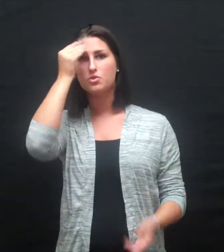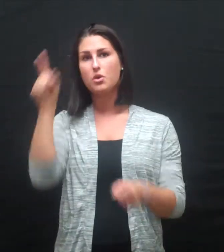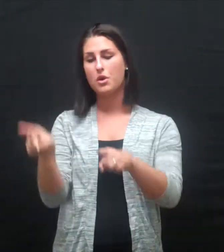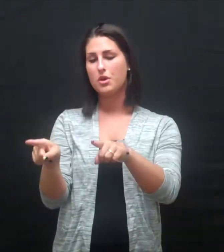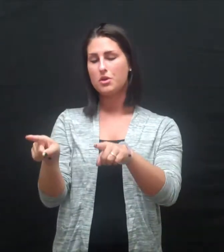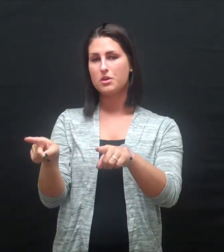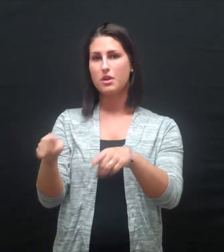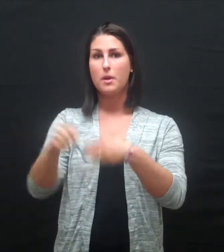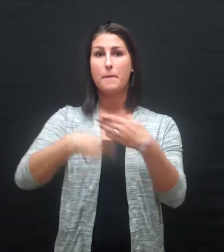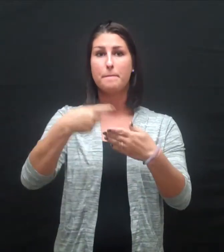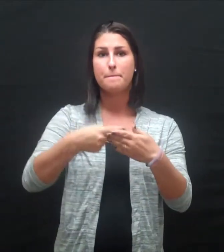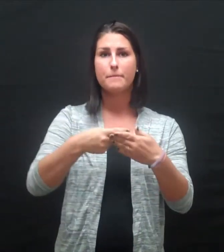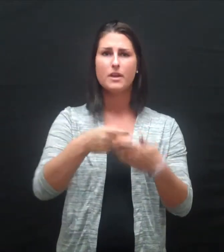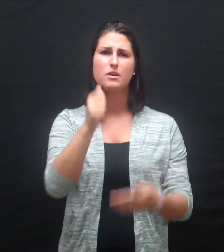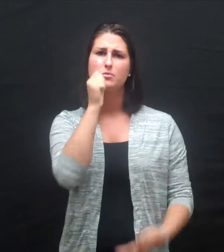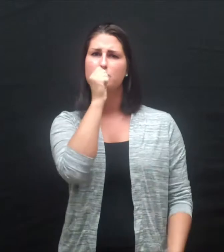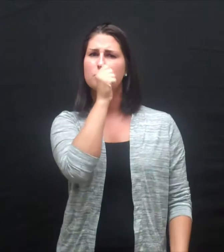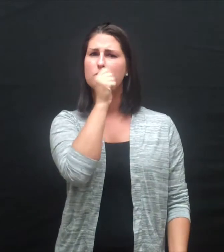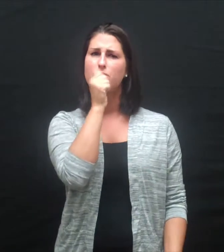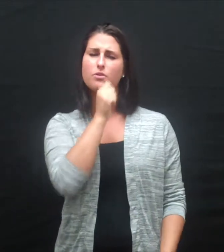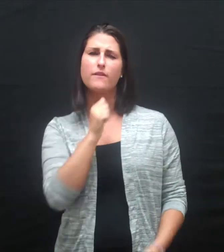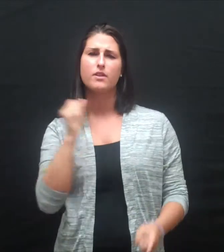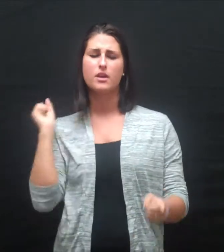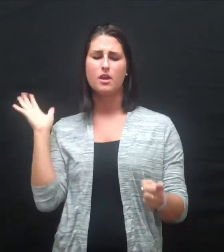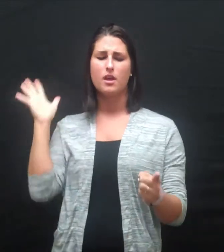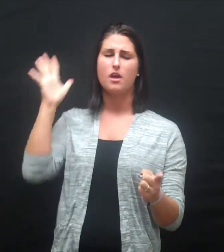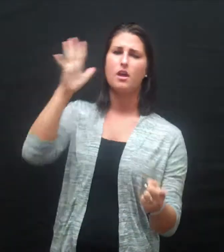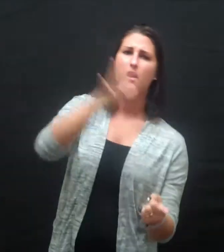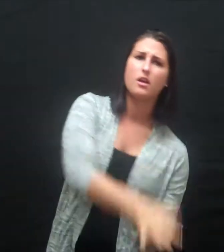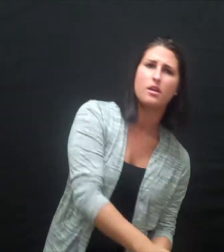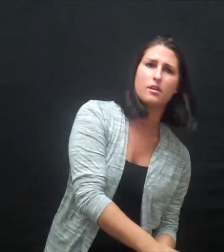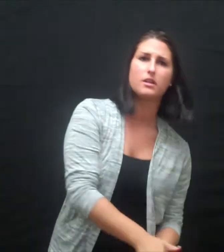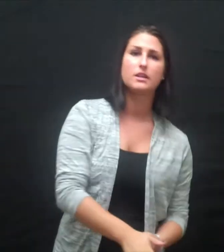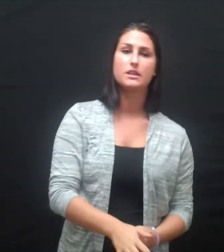I have also learned about the suffering and oppression that deaf face daily.